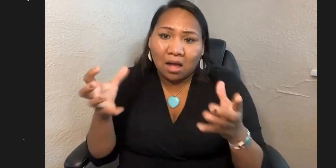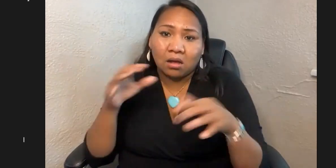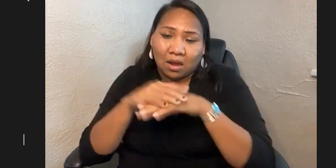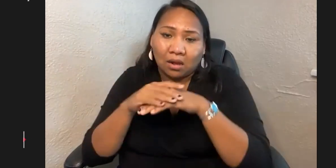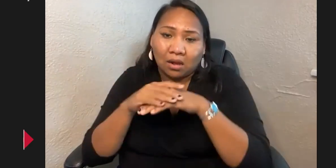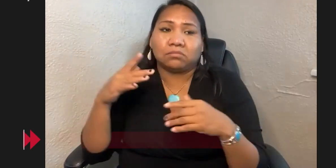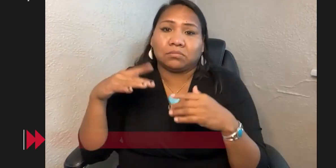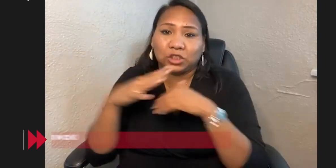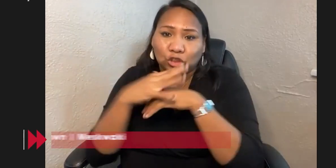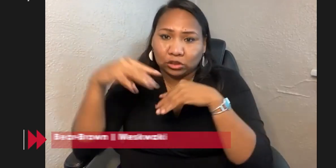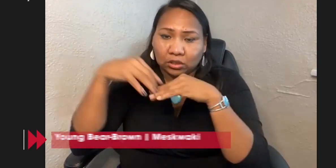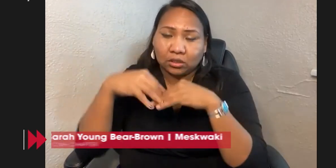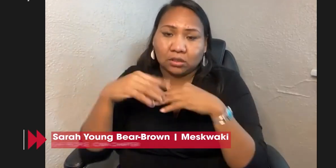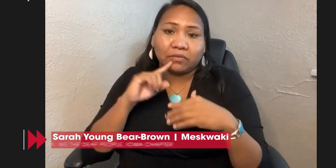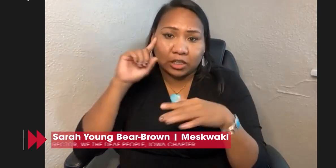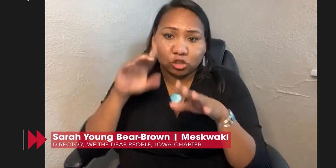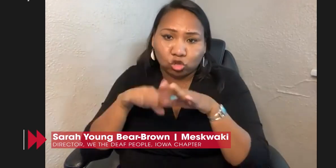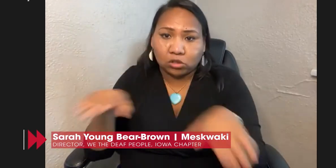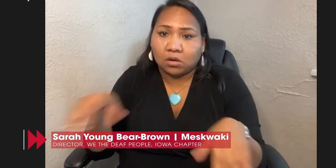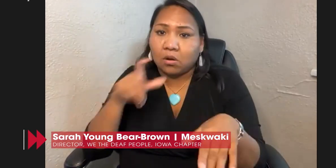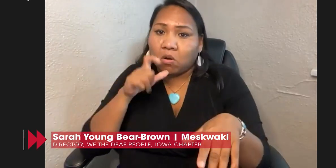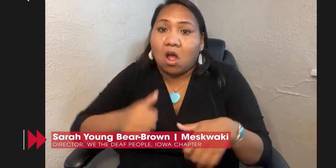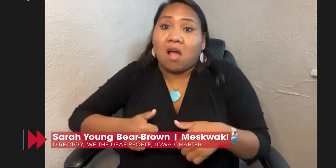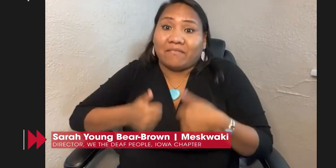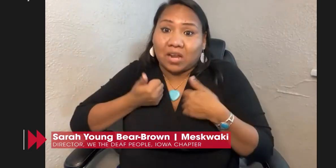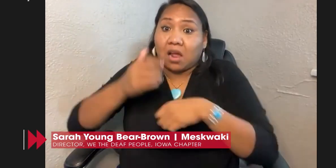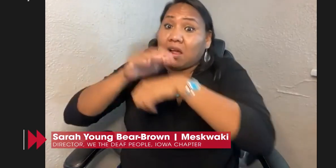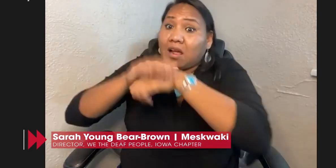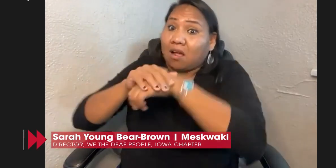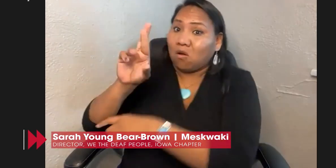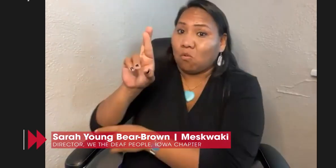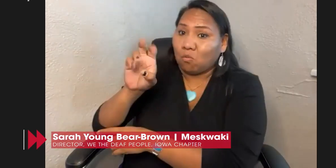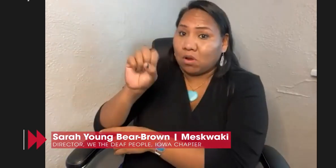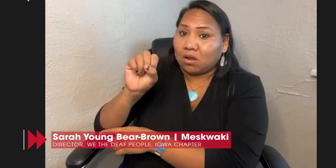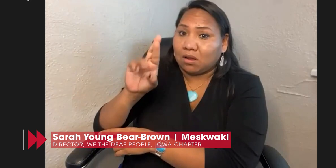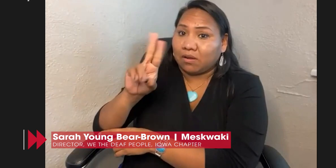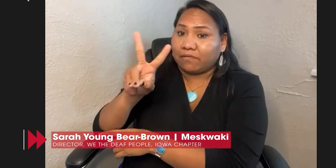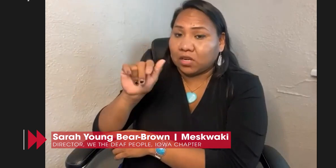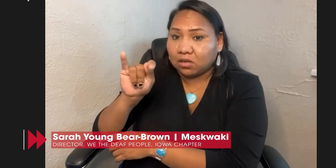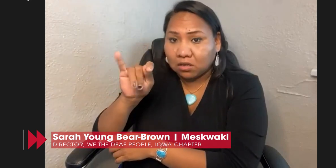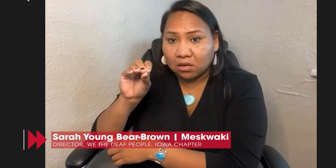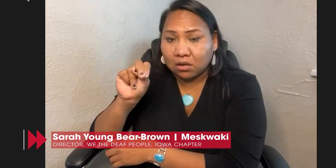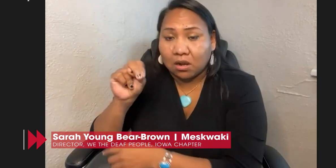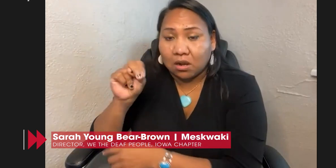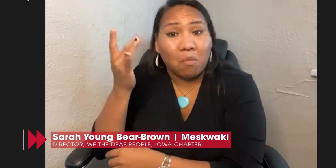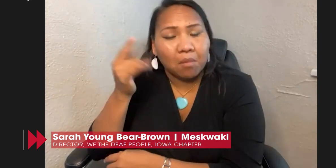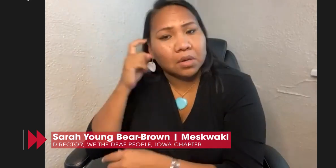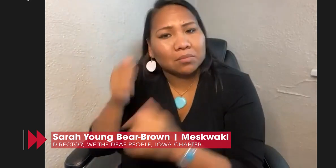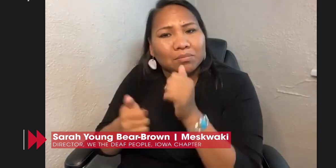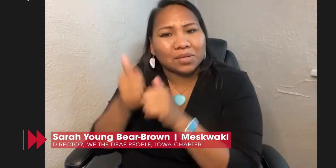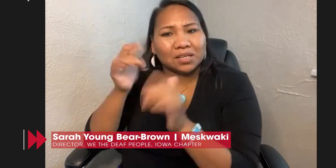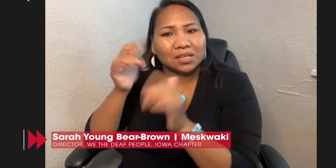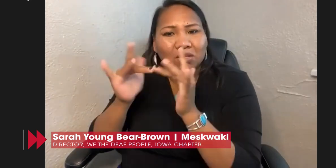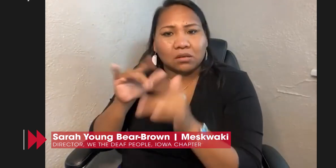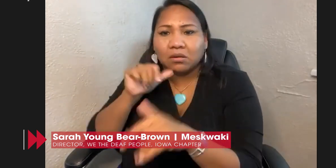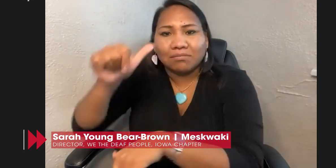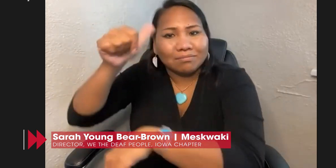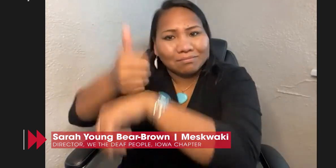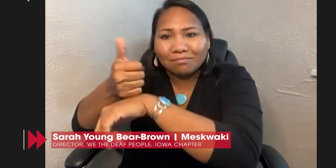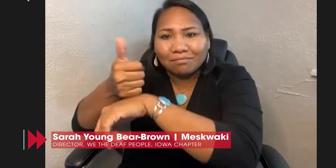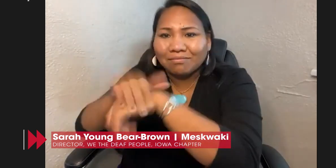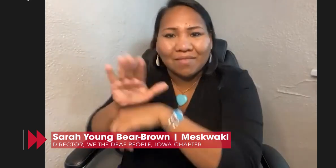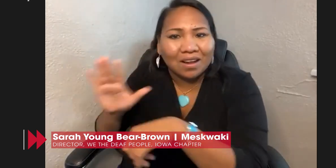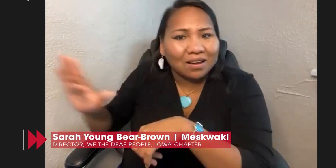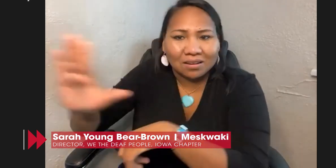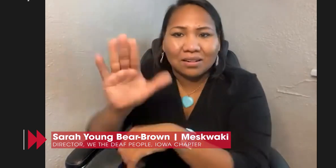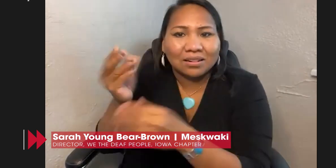Well, it has actually allowed a lot of exposure of indigenous traditions. A lot of